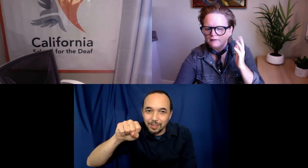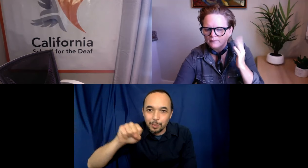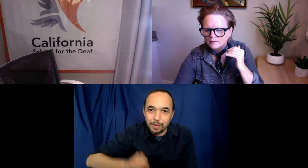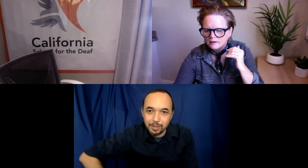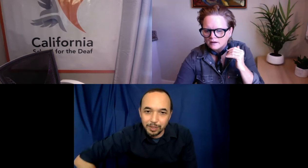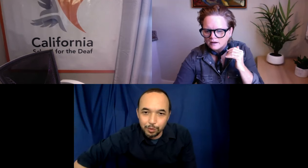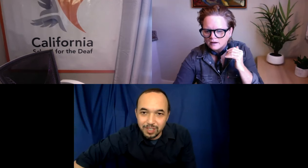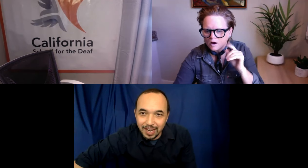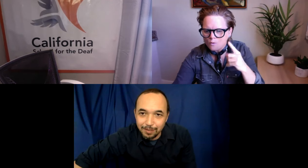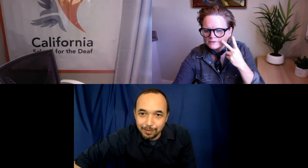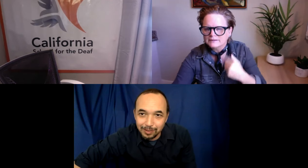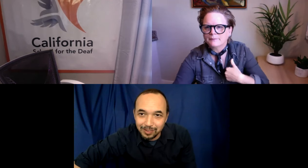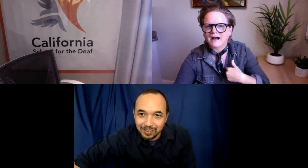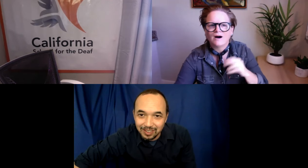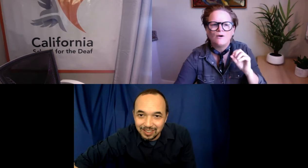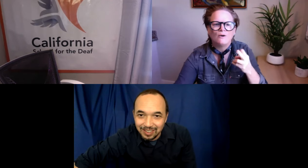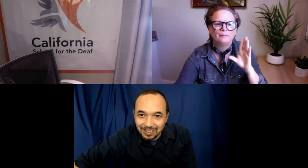I thought, did we lose Dave?